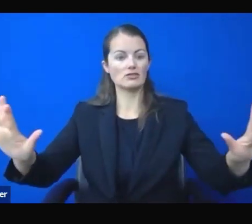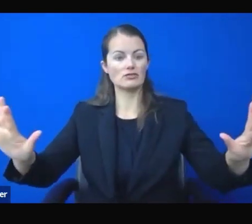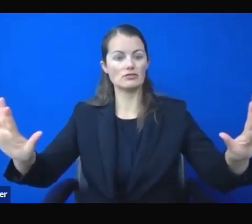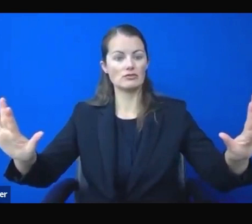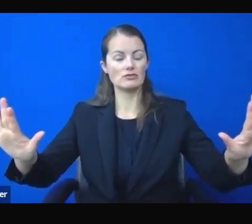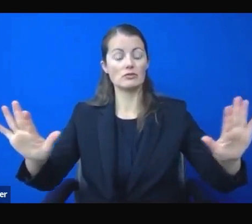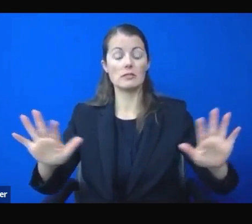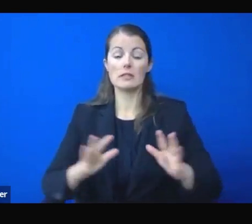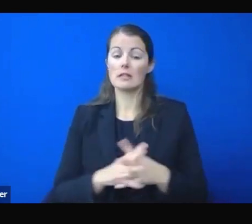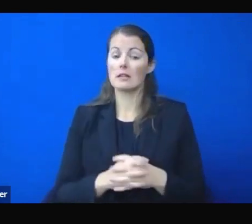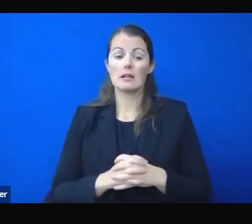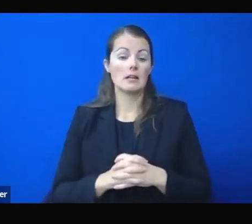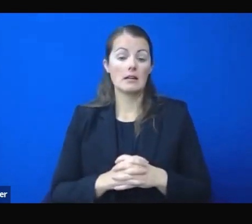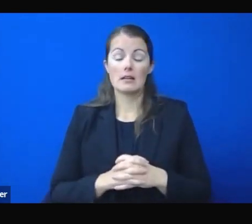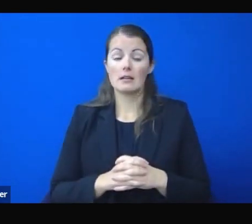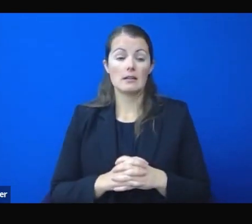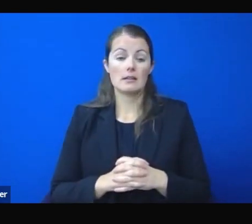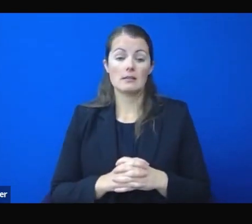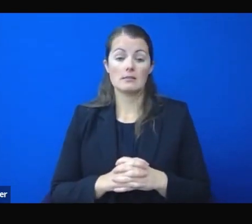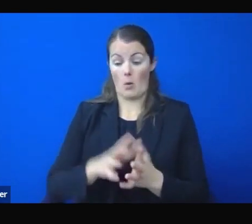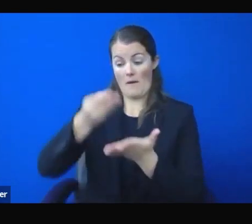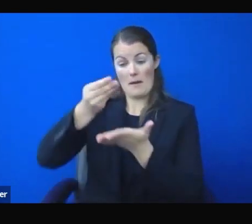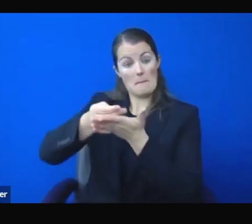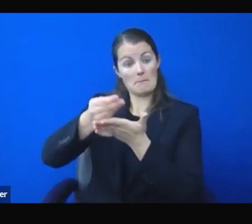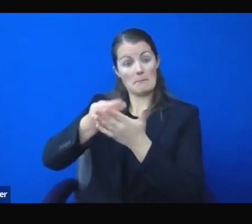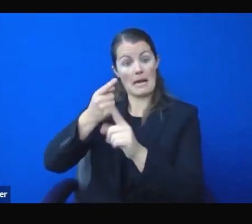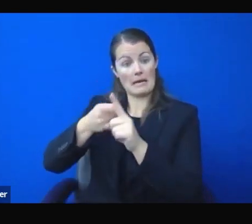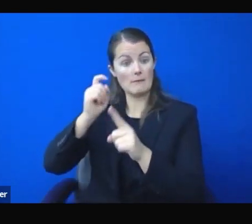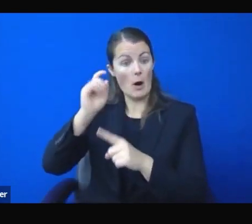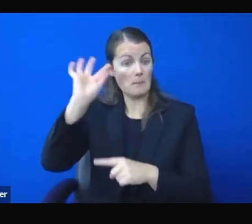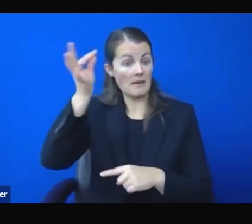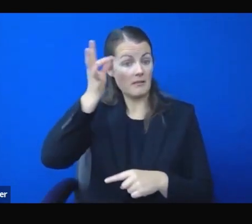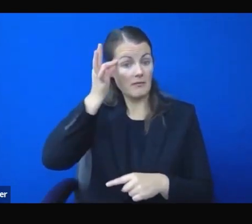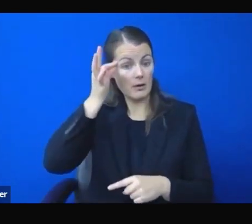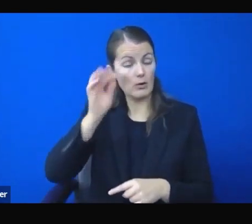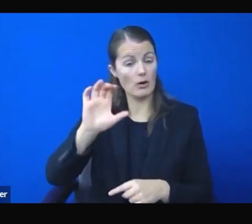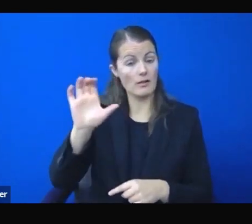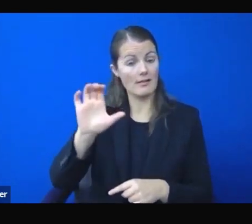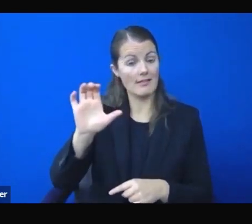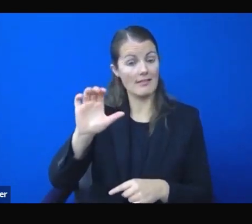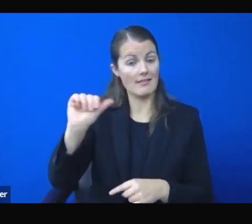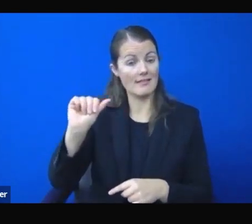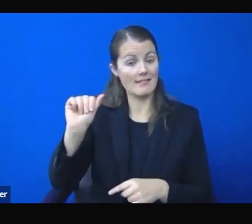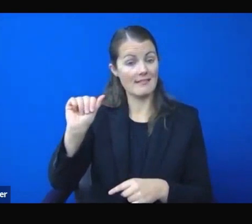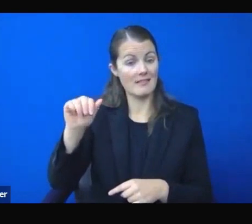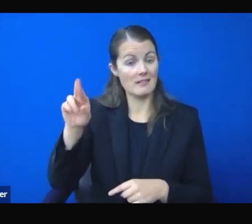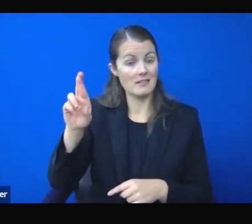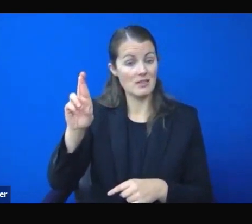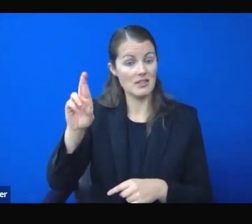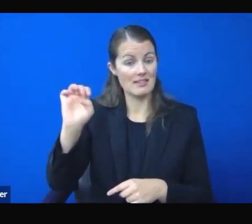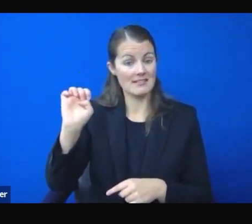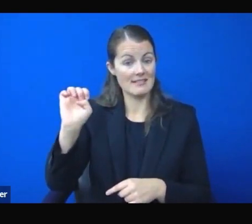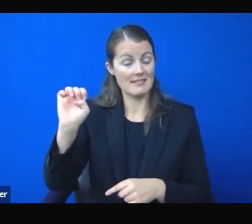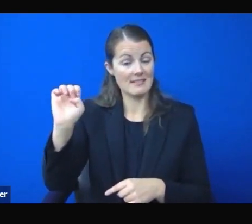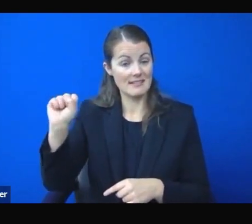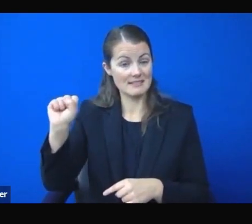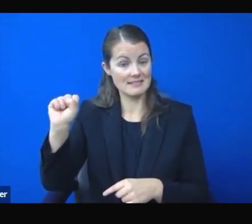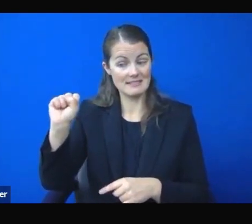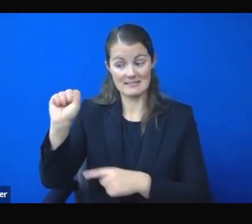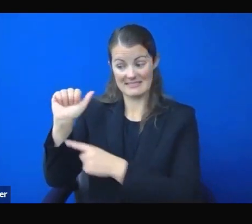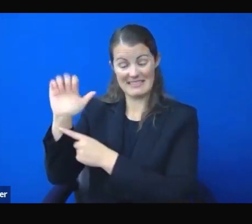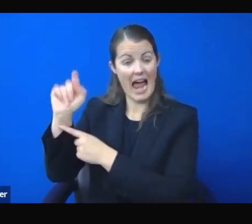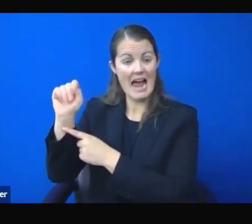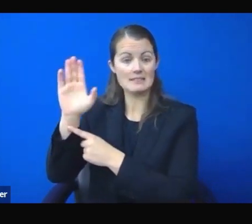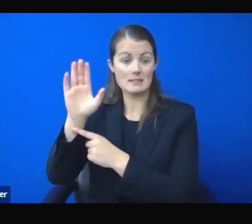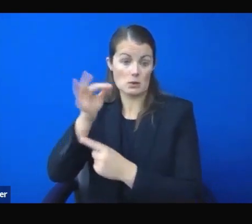deficit. The funding we received from the Federal CARES Act is set to expire at the end of this year. The programs created